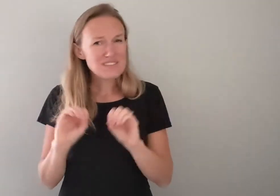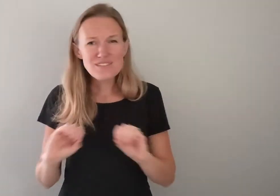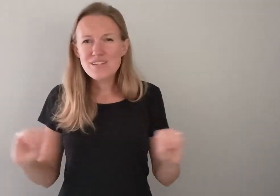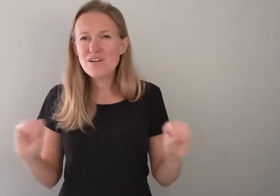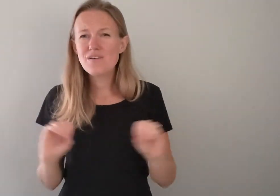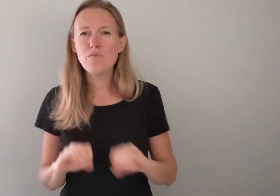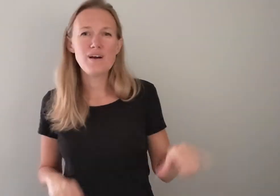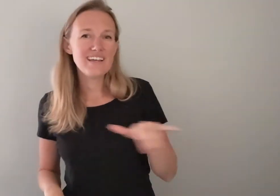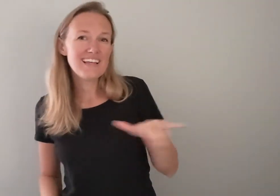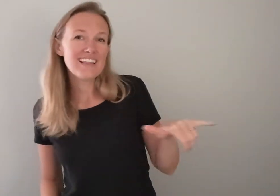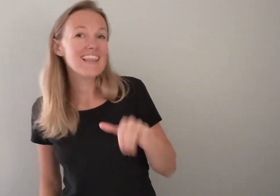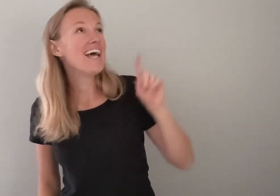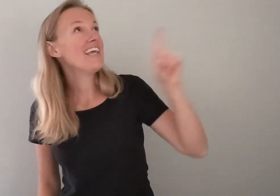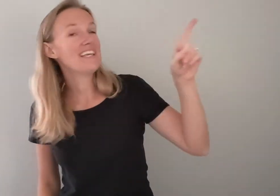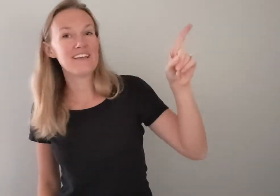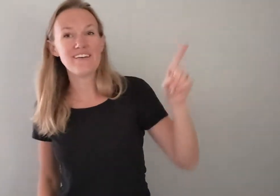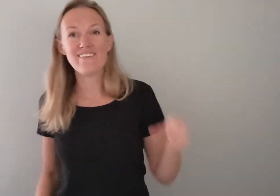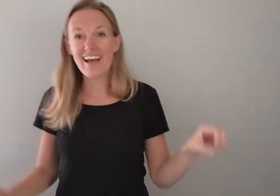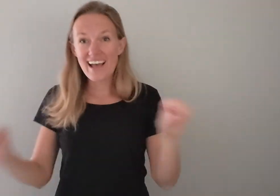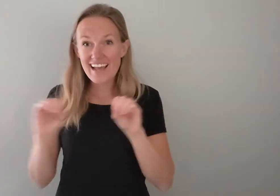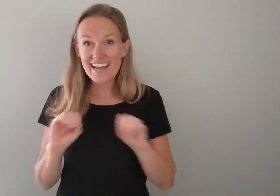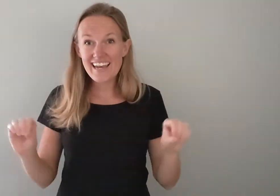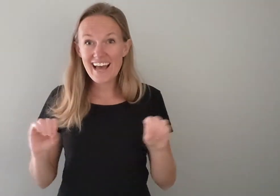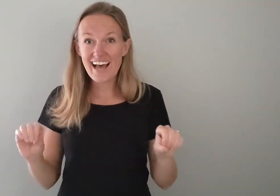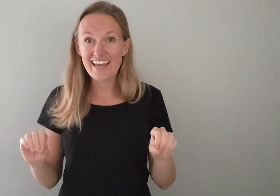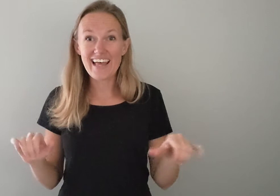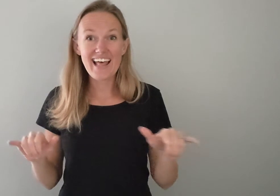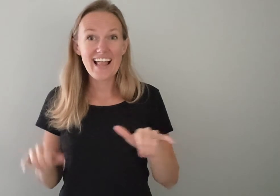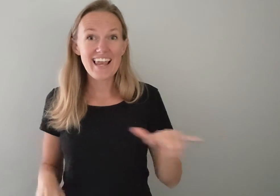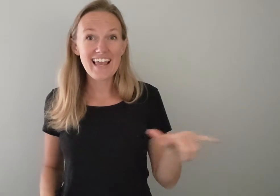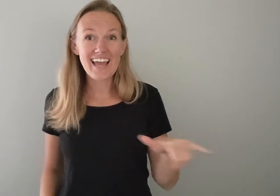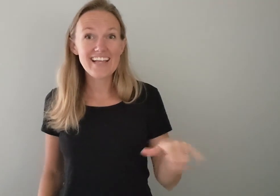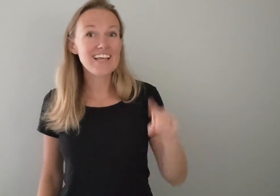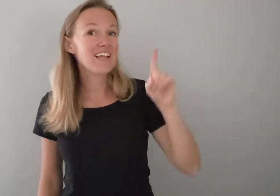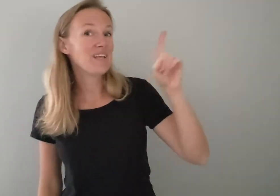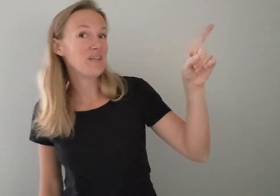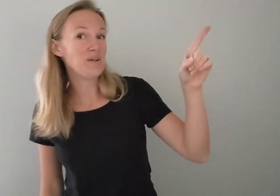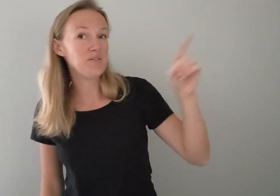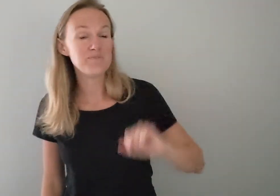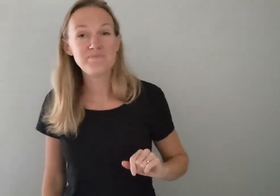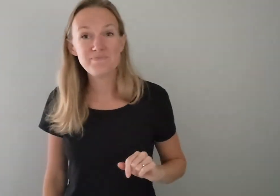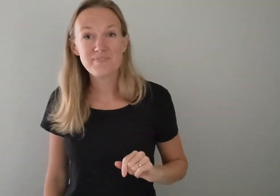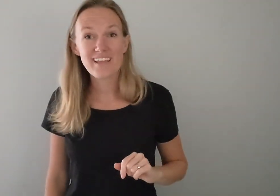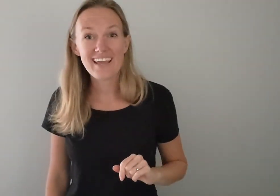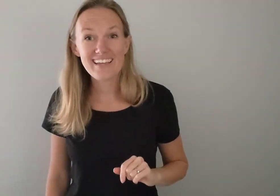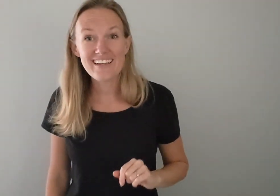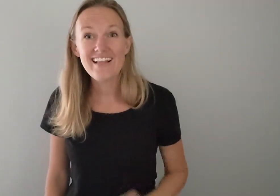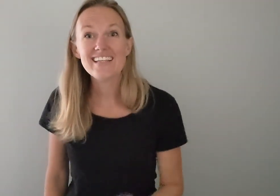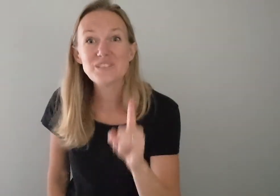no one like you none like you okay let's do